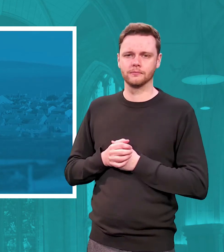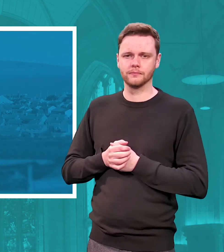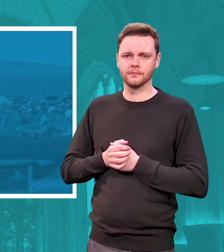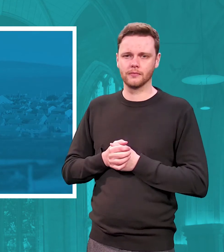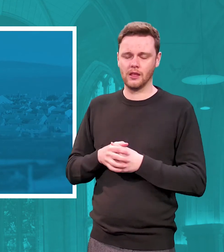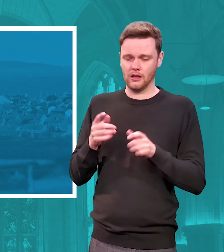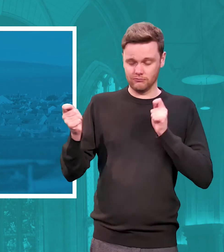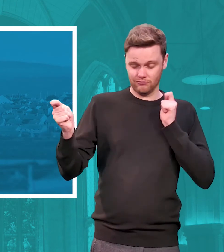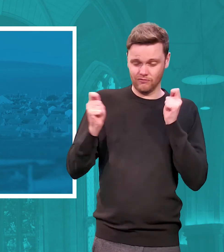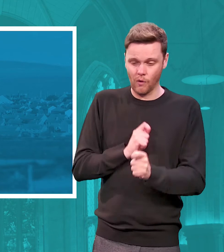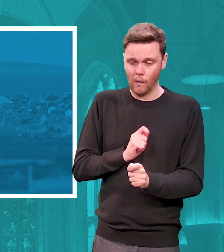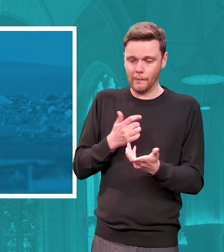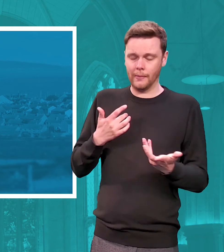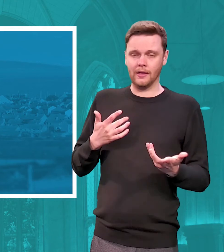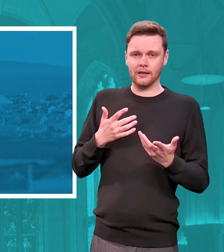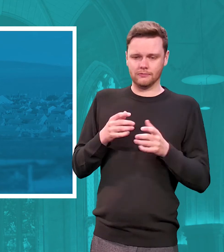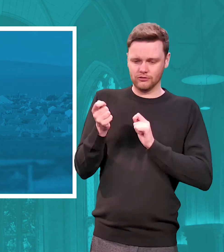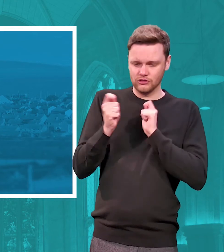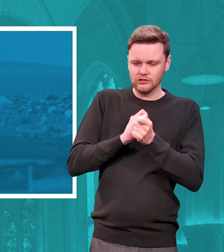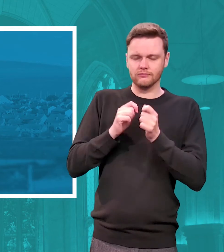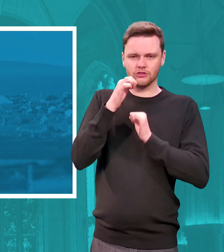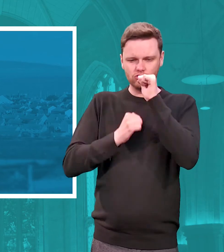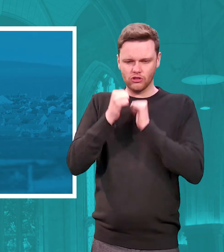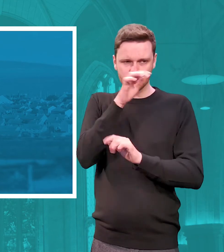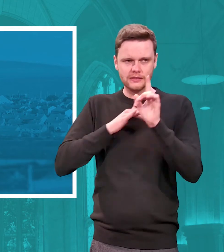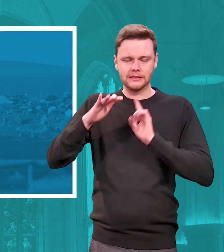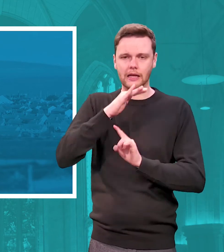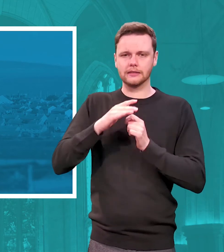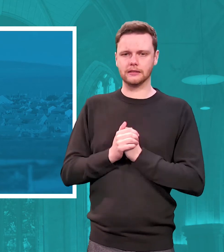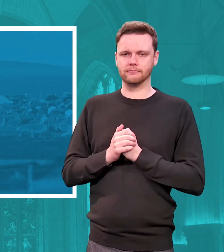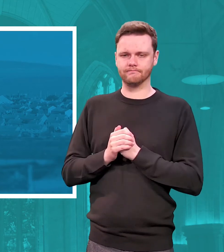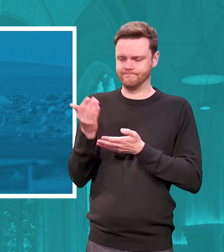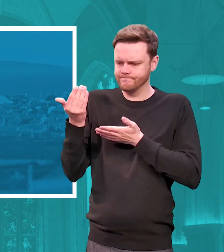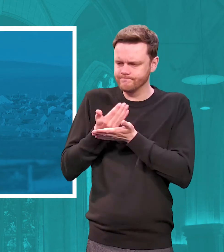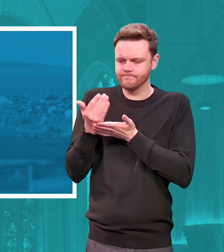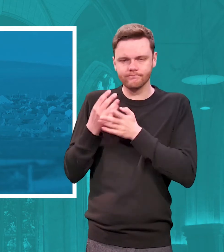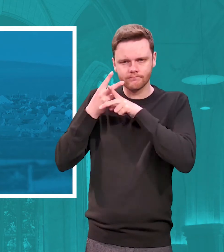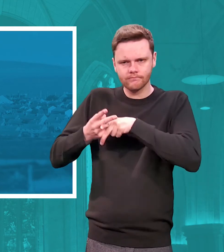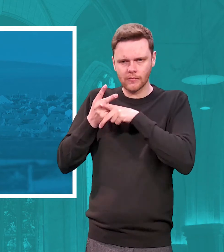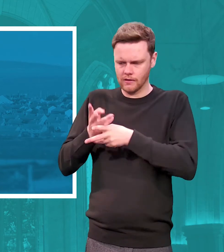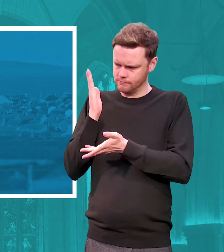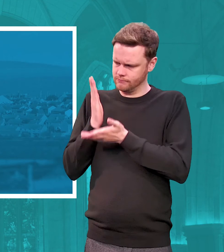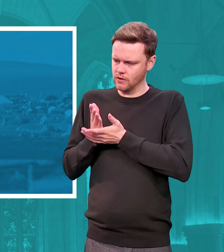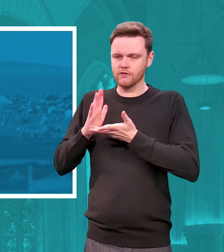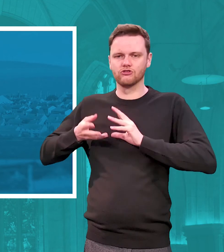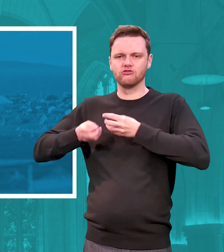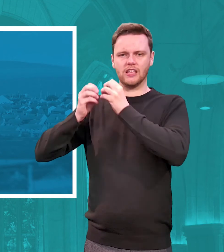structures of society safeguard safeguard the integrity of creation